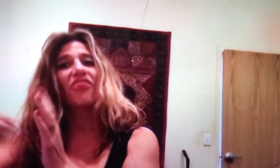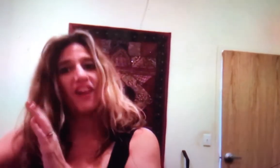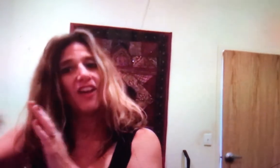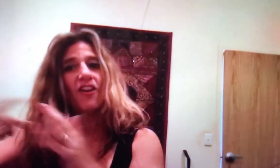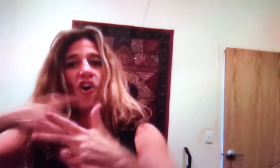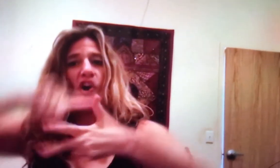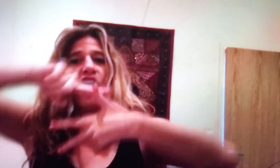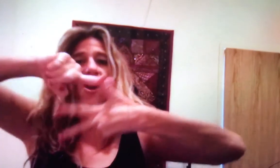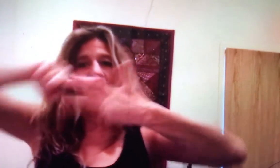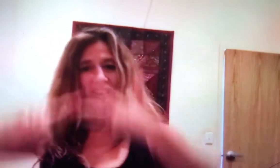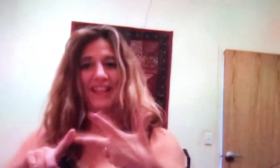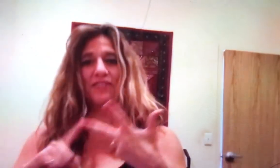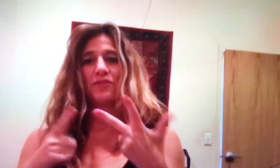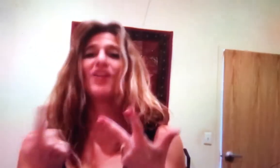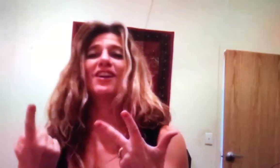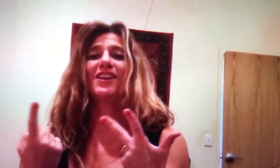workshop. All three.